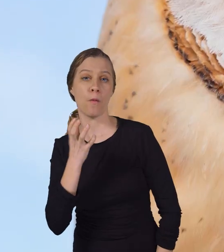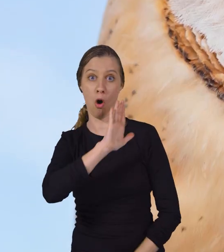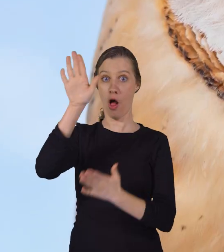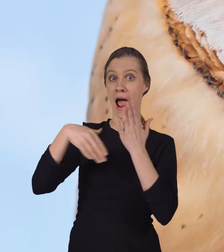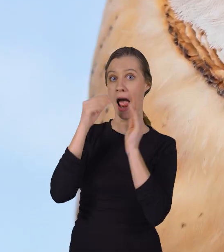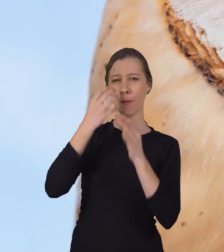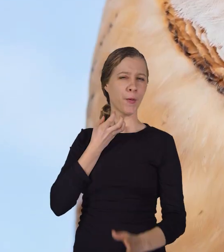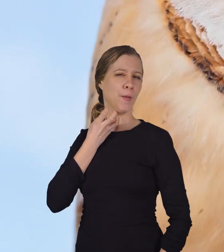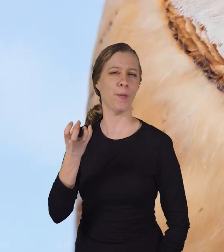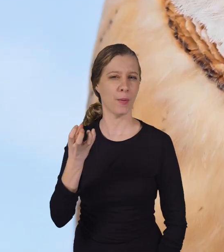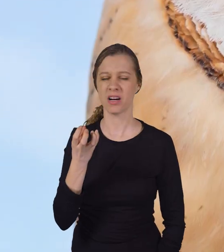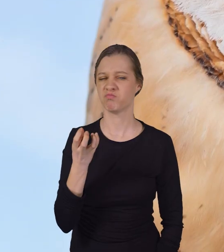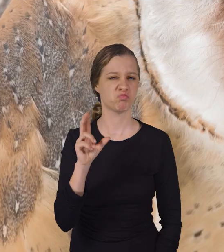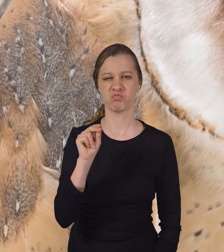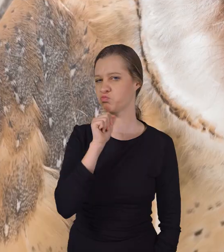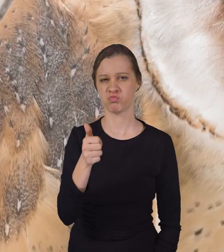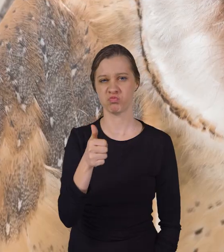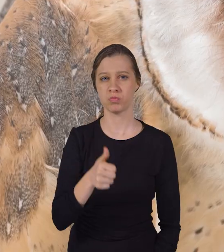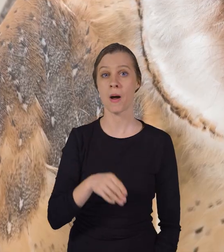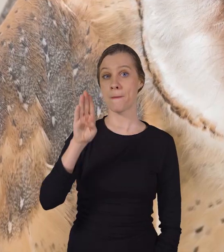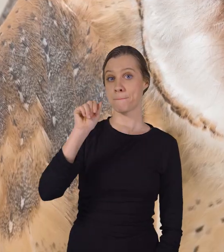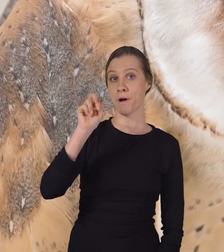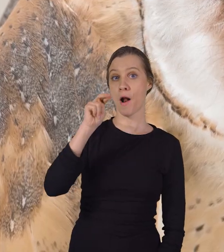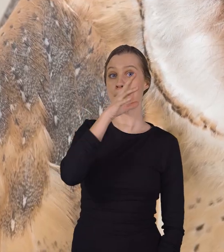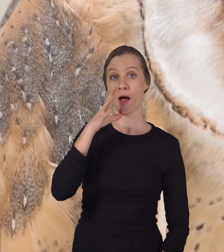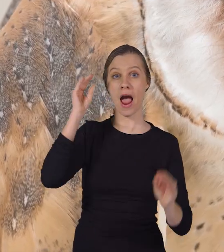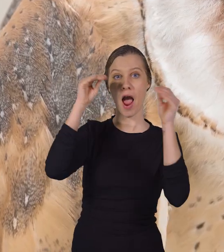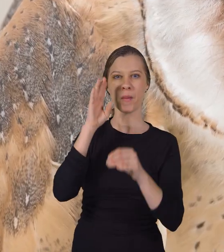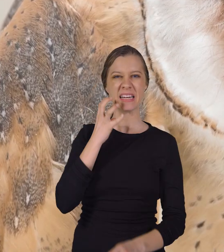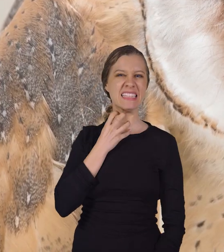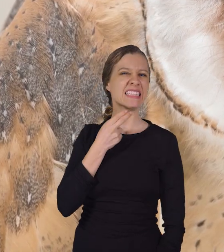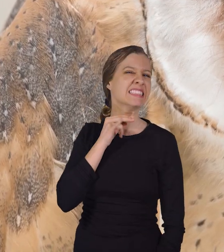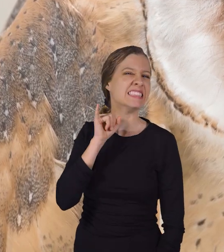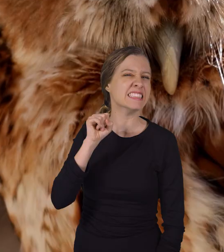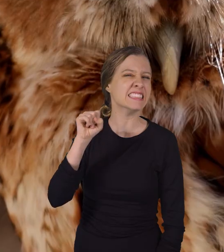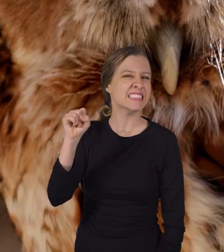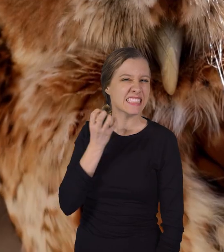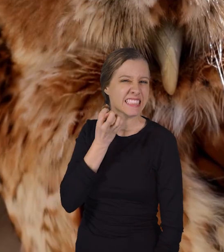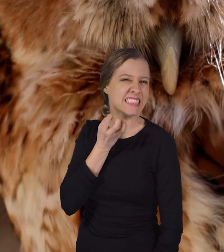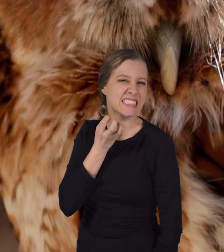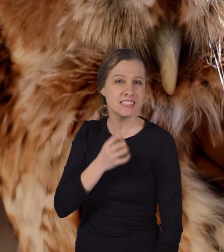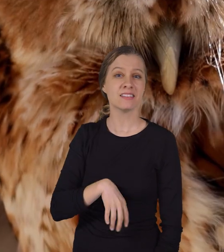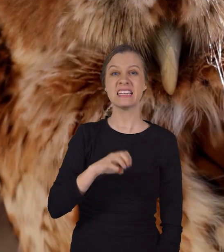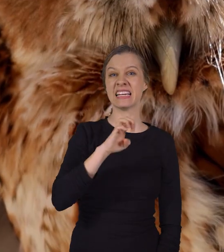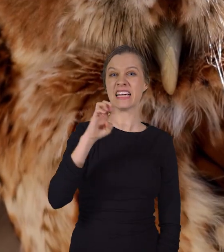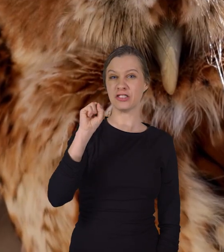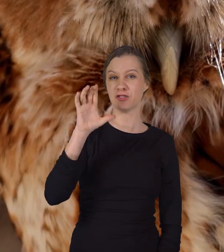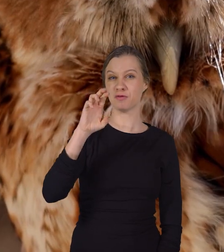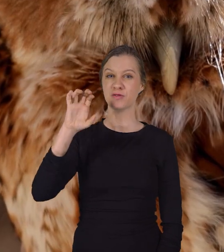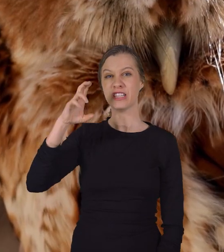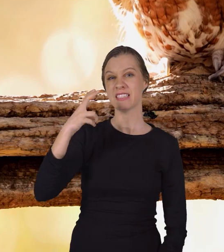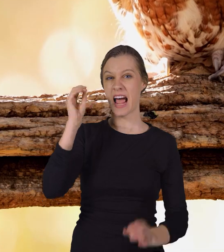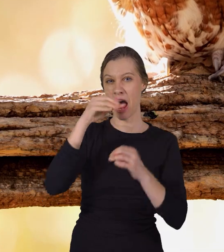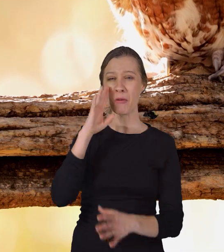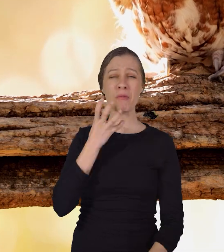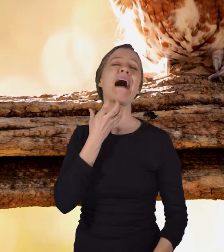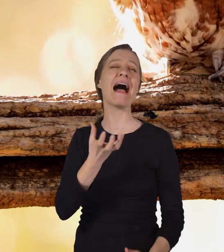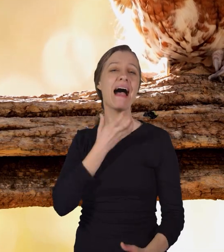owls hoot. Barn owls make hissing sounds. Eastern screech owls whinny like a horse.